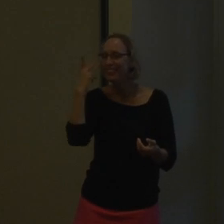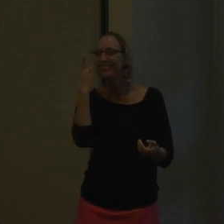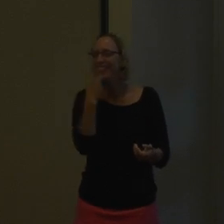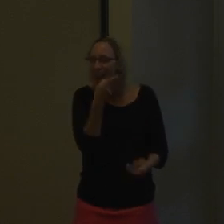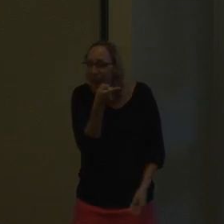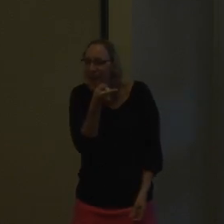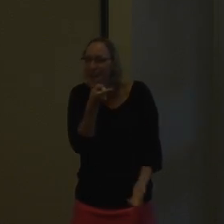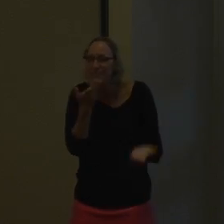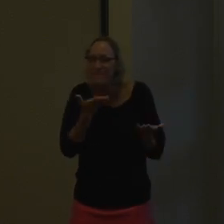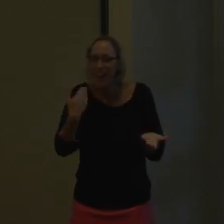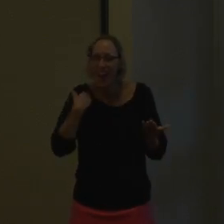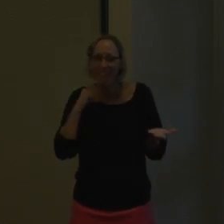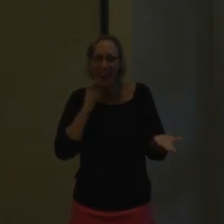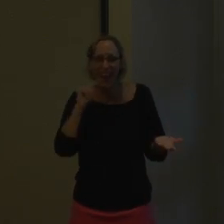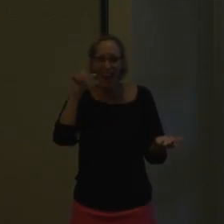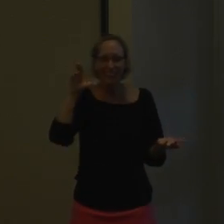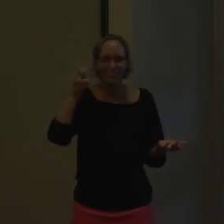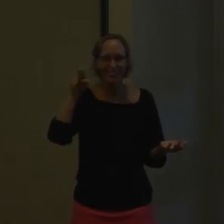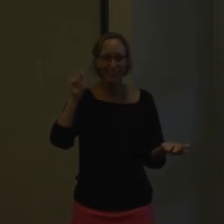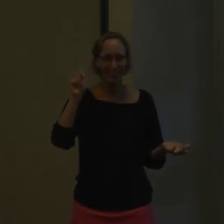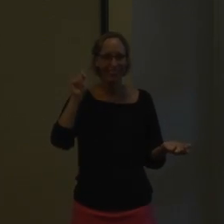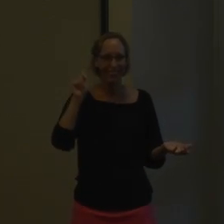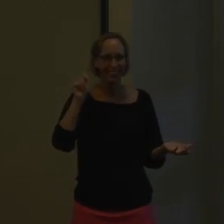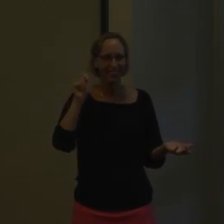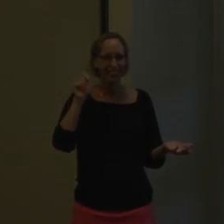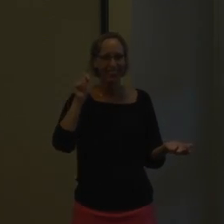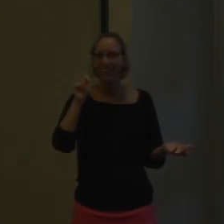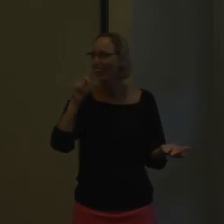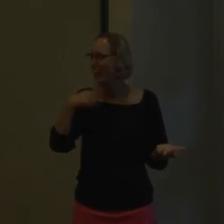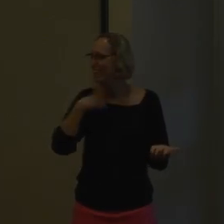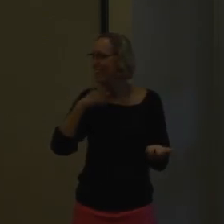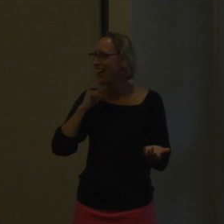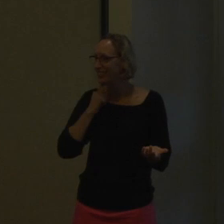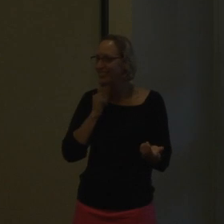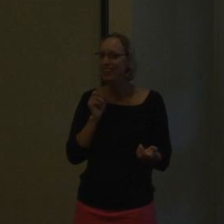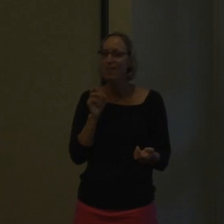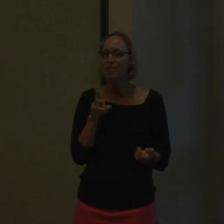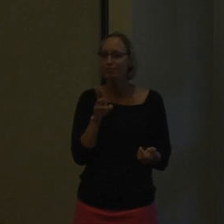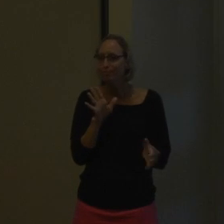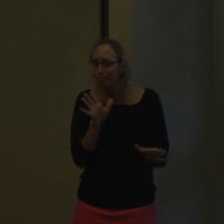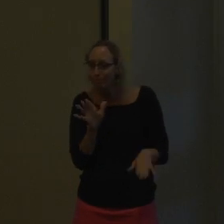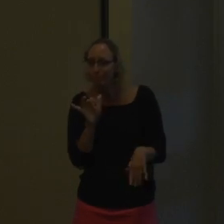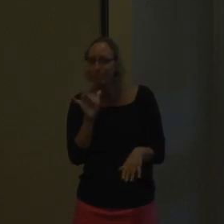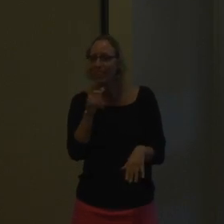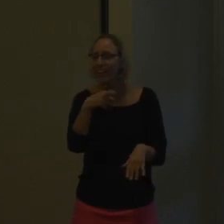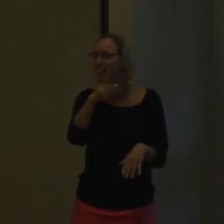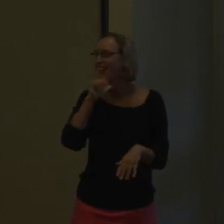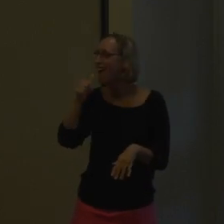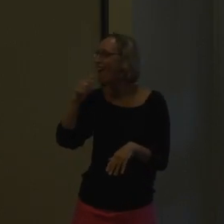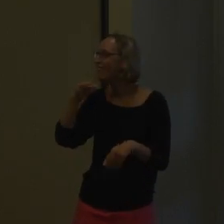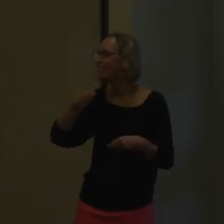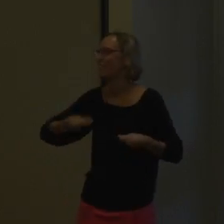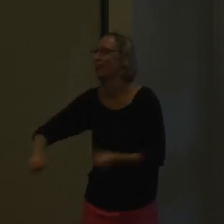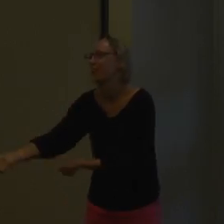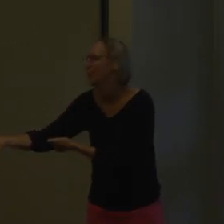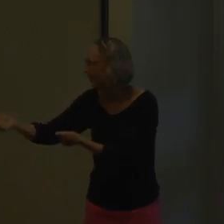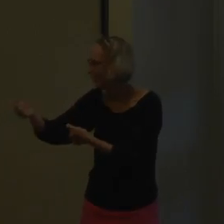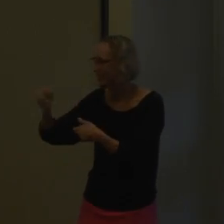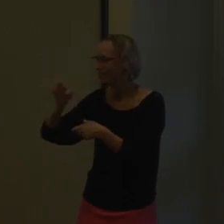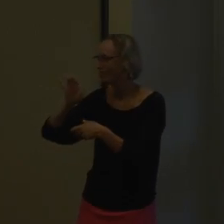But ASL, but not native. You will still have that accent or a dialect. And so, it's very dependent on that. You